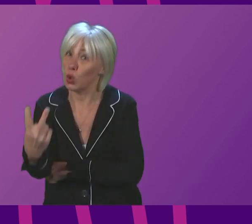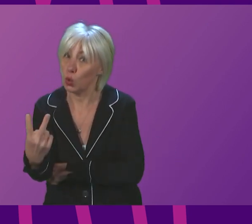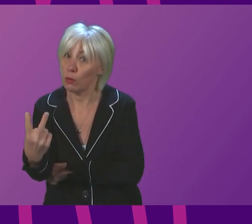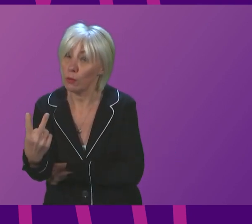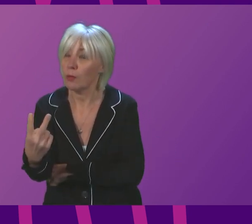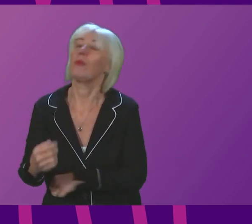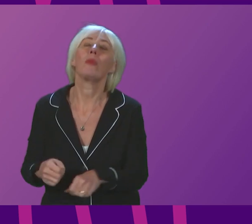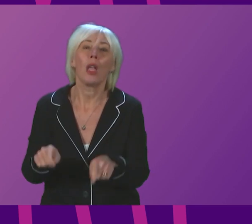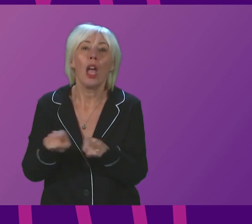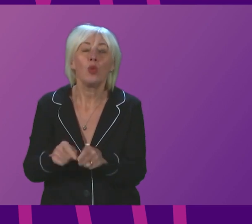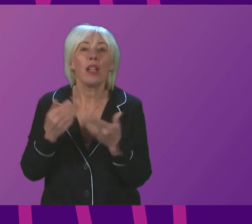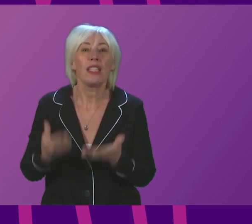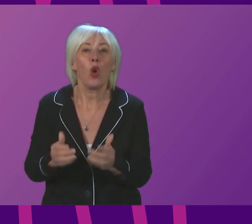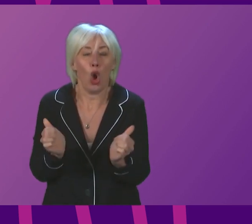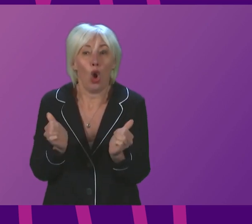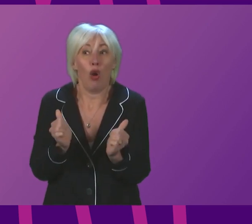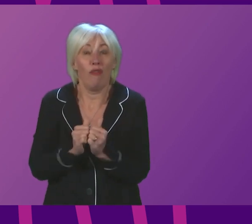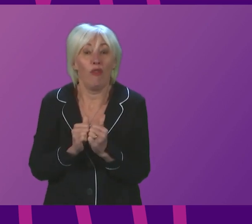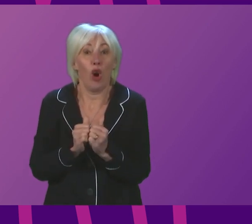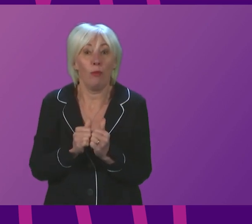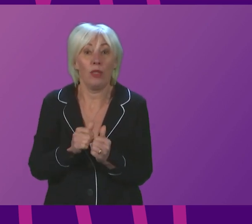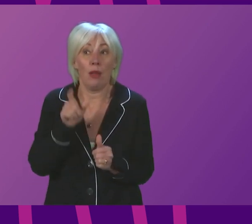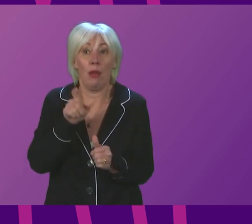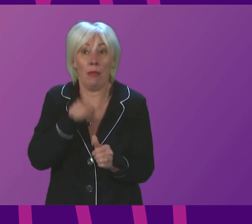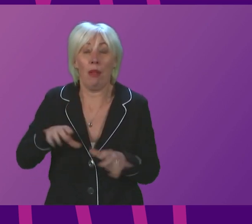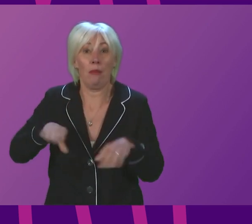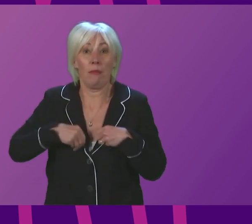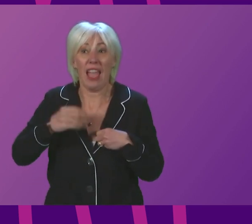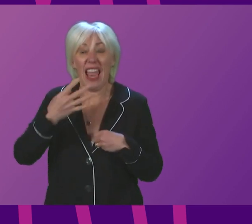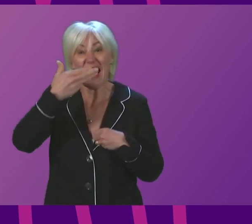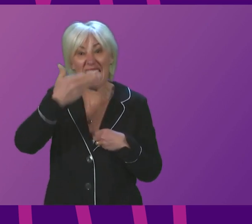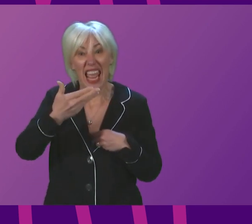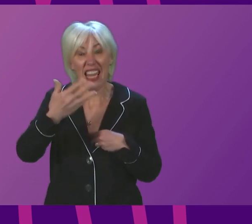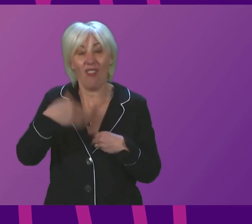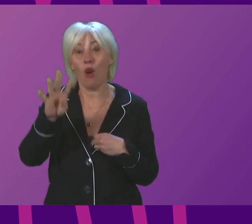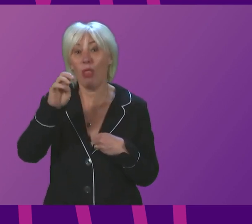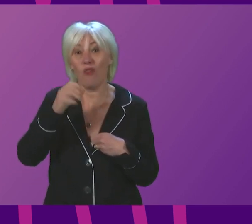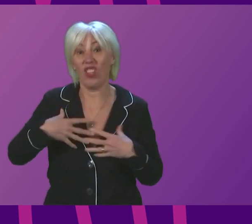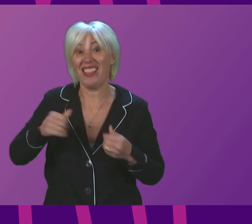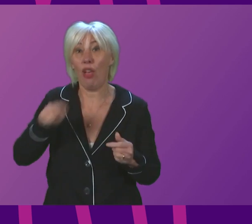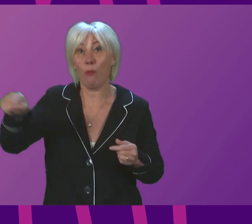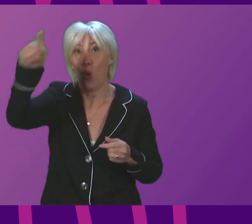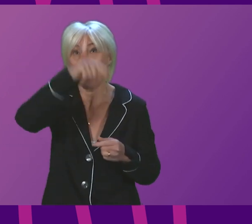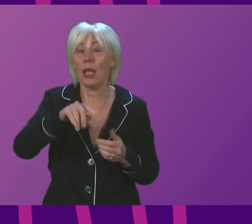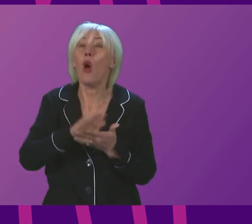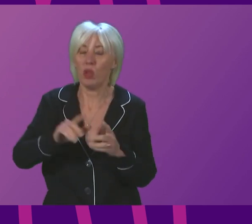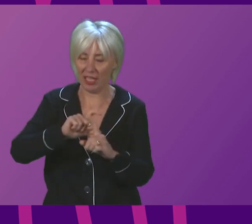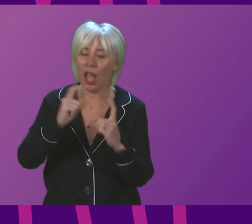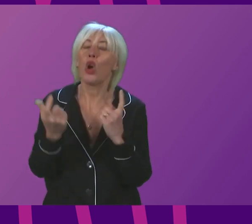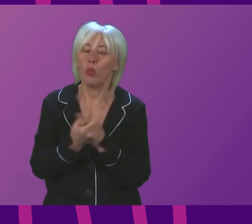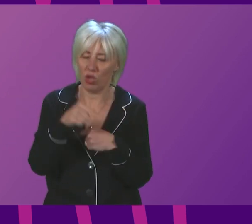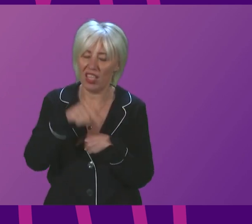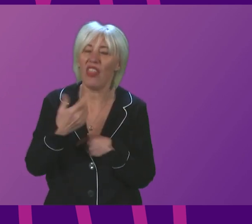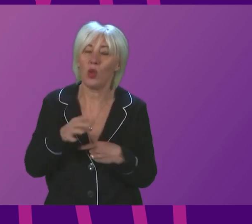report that there are now confirmed cases in nine of our 14 health board areas, suggesting that community transmission is becoming